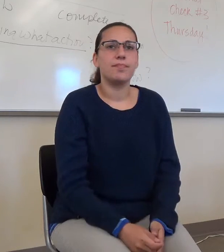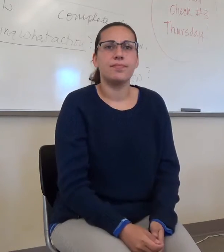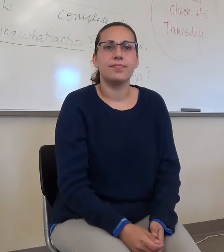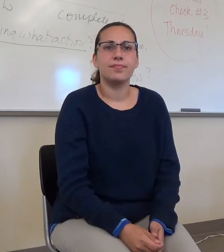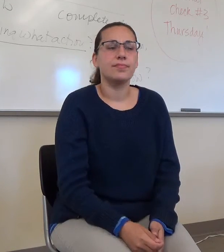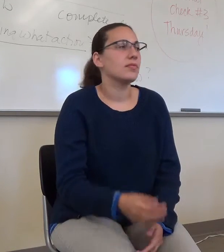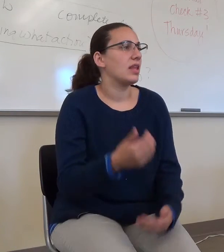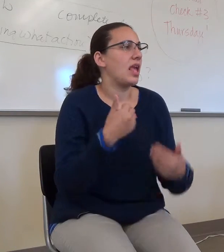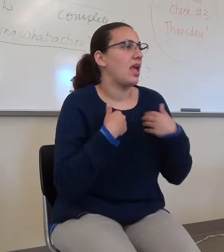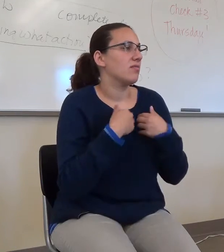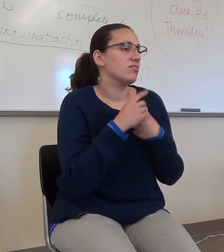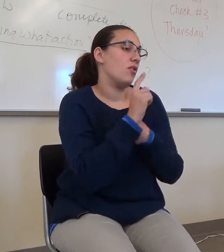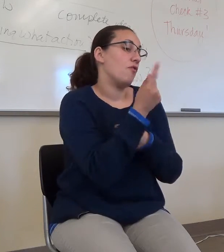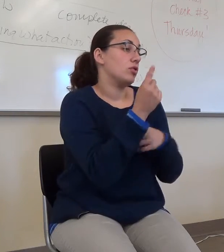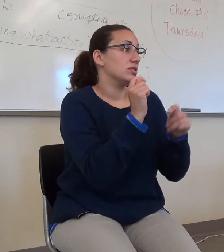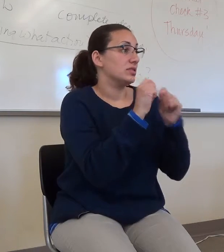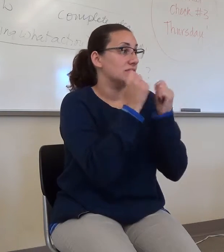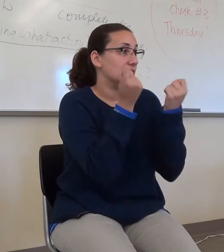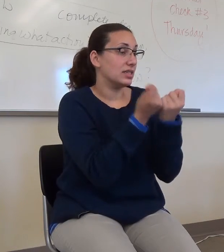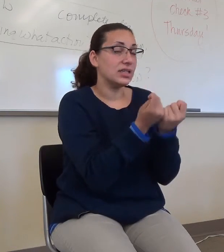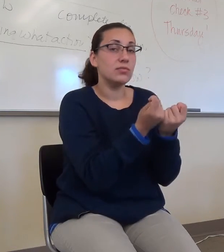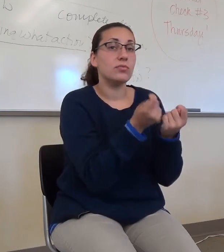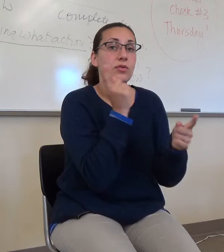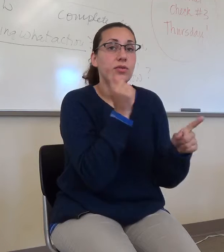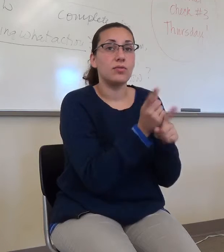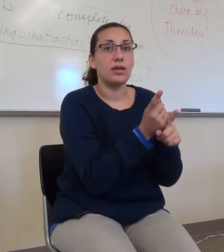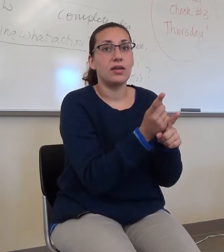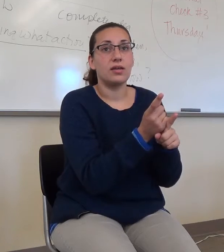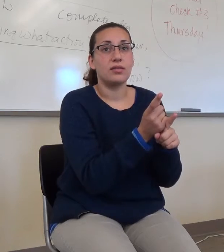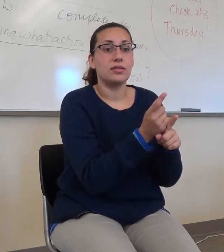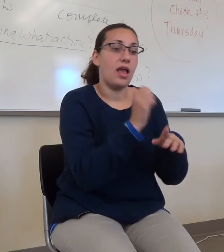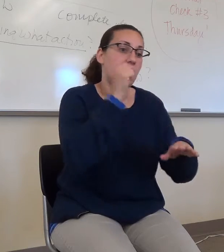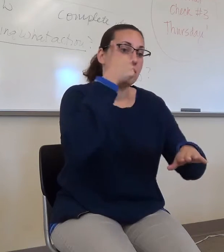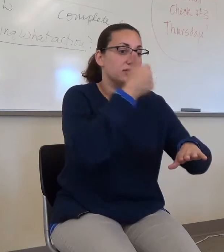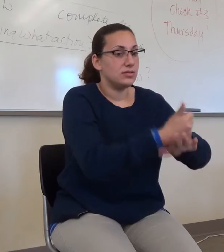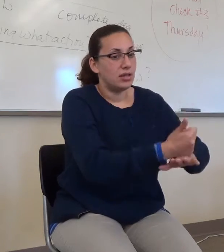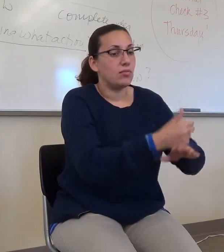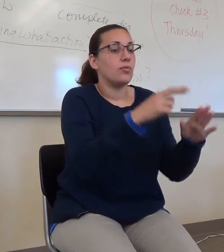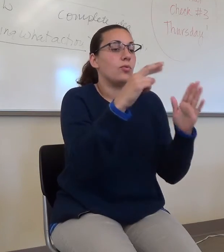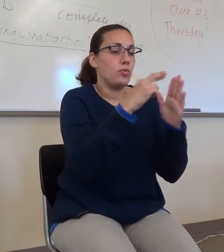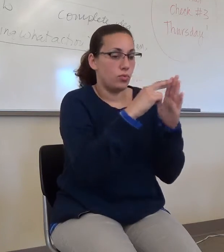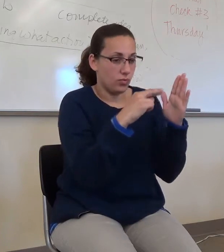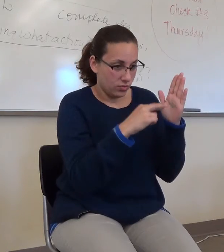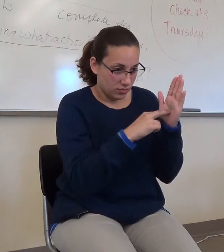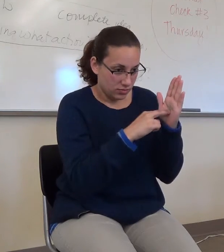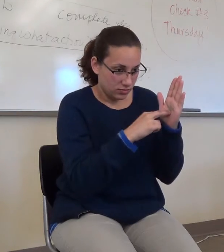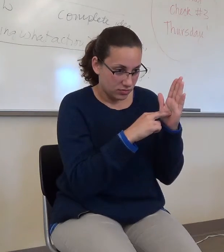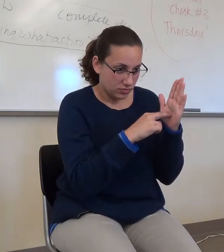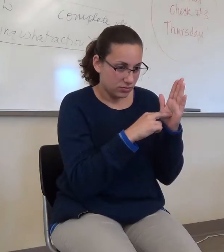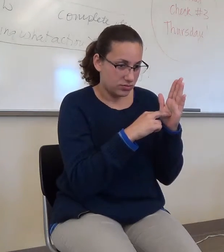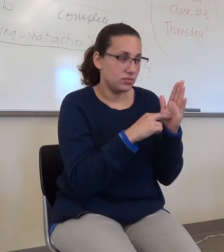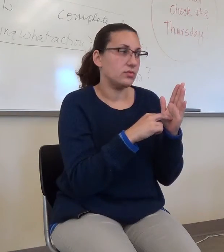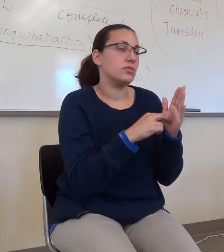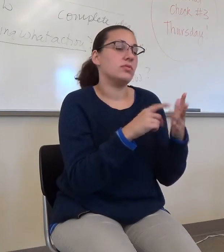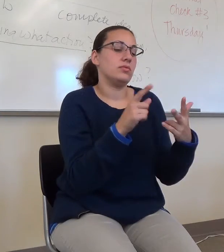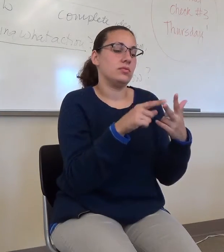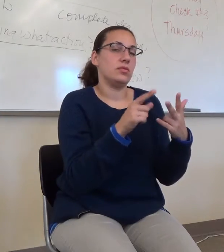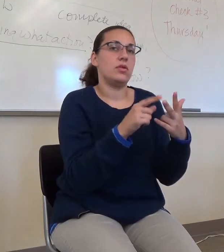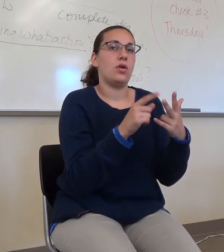team, the first organized team. They set up the rules, they organized baseball clubs, and they started to